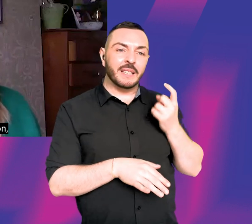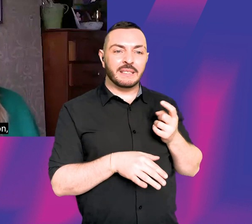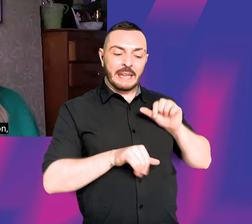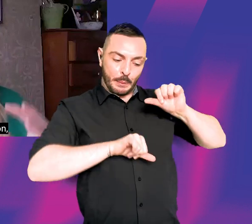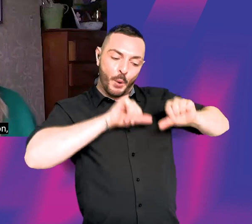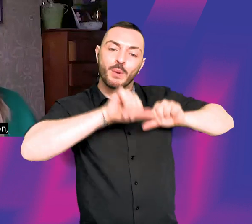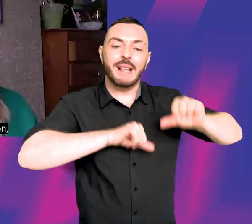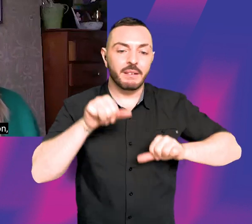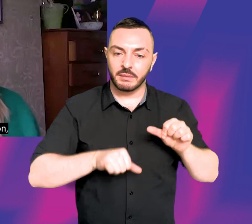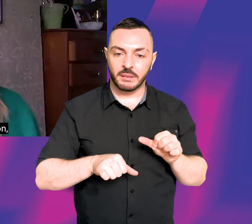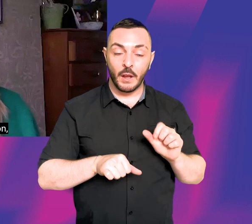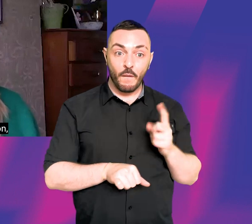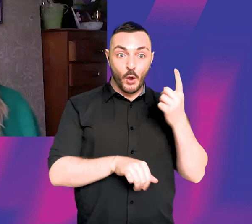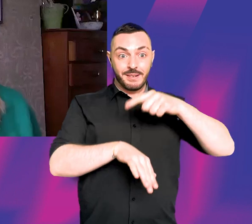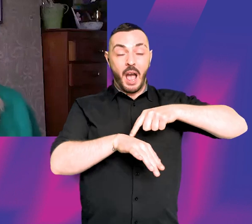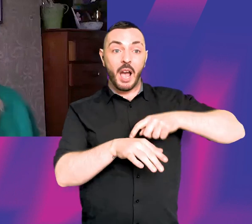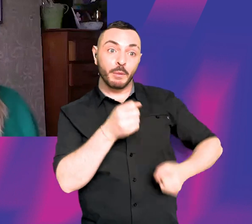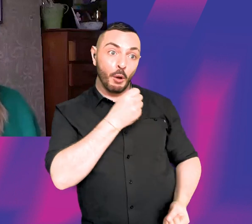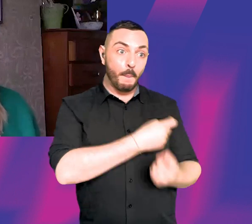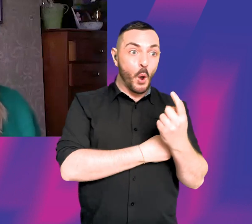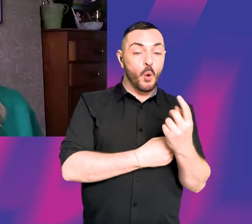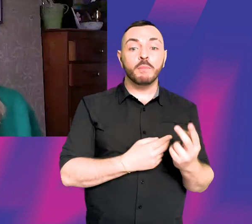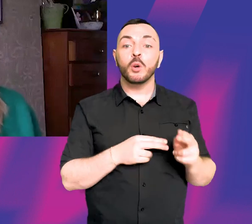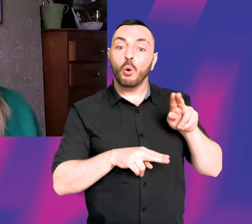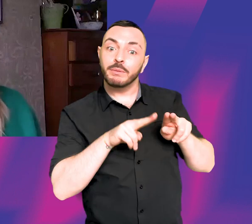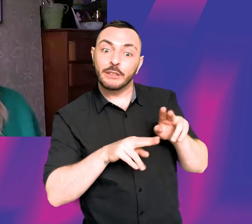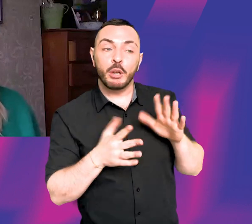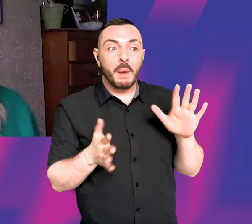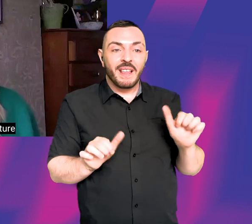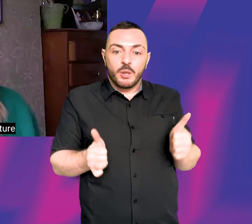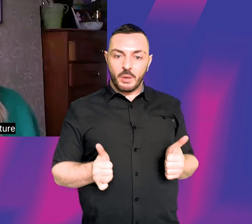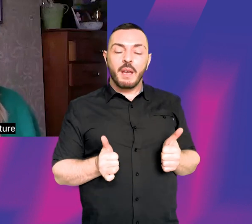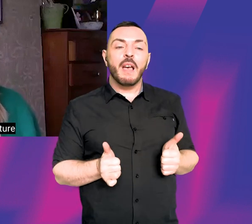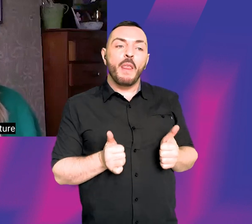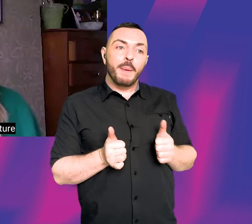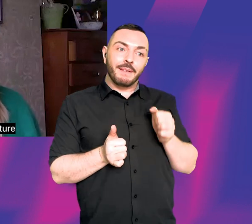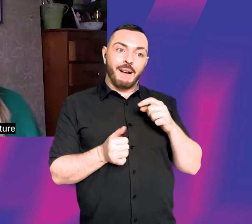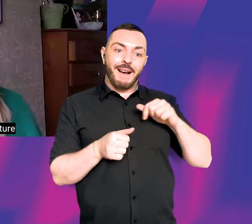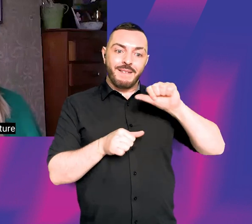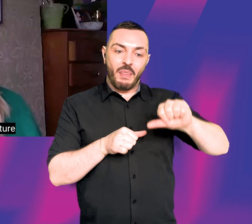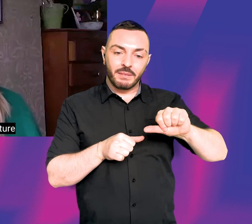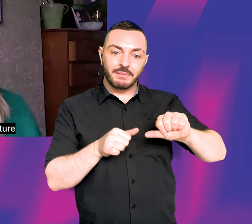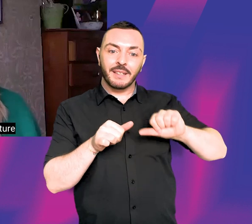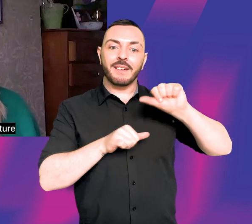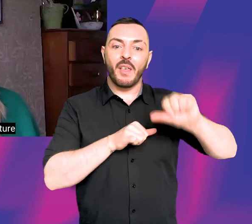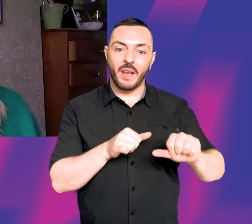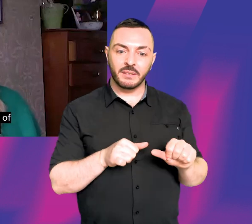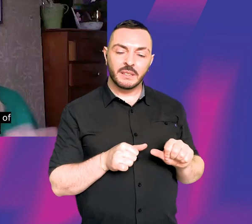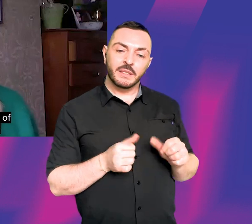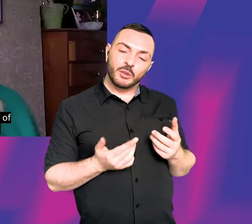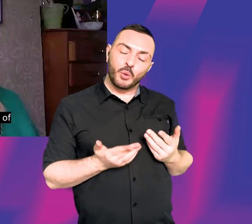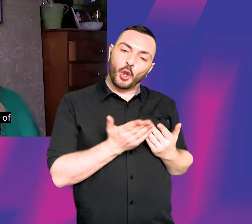this is my first chance to audition and there will be another one and another one. And actually the best actors often mature